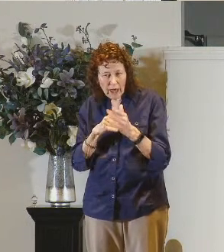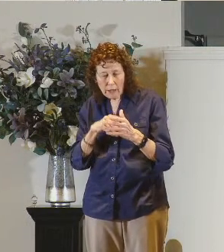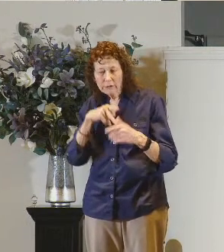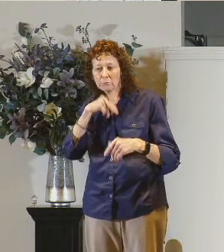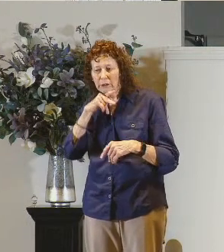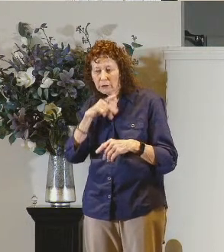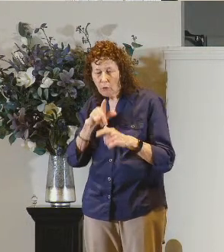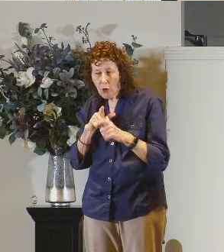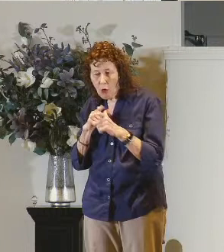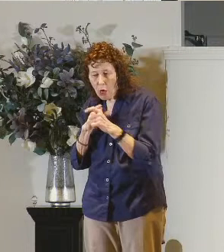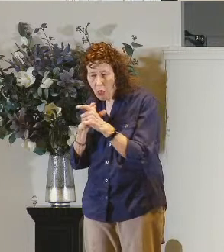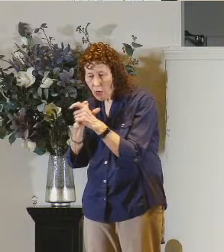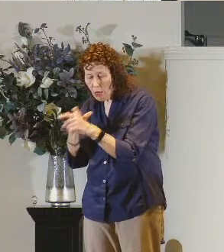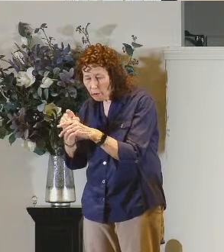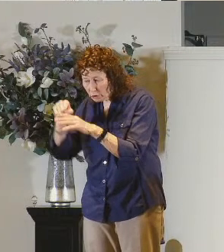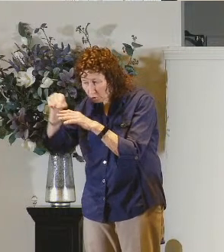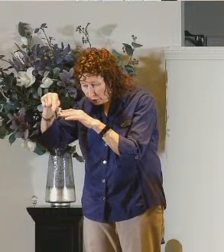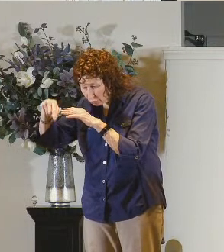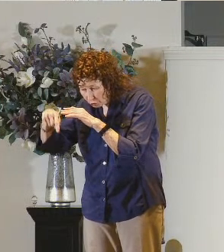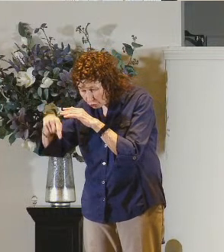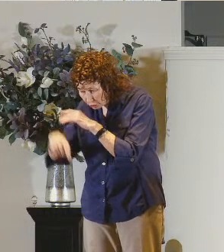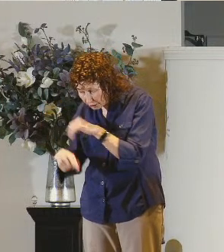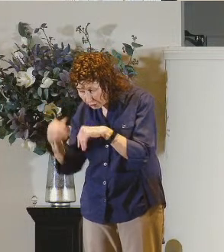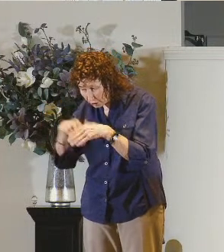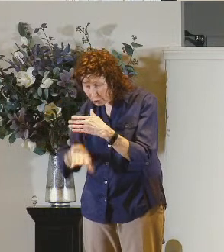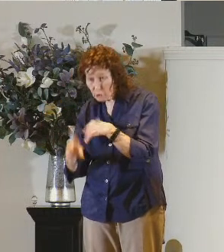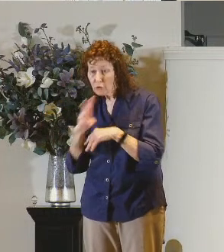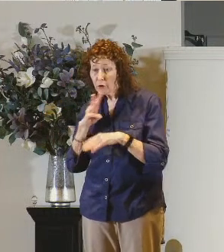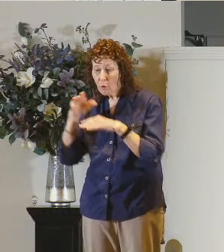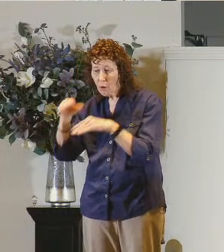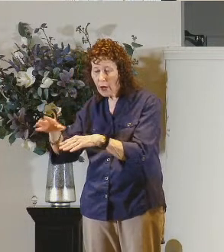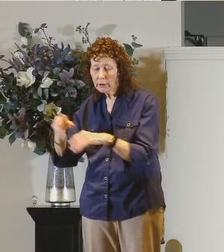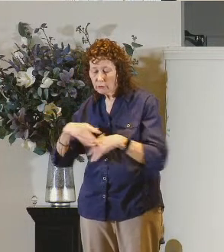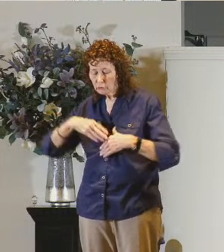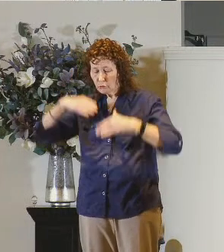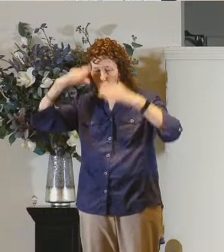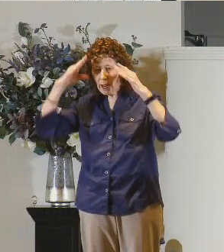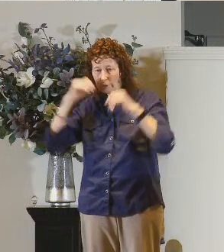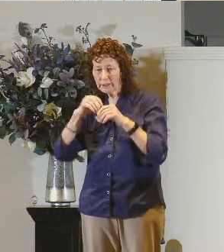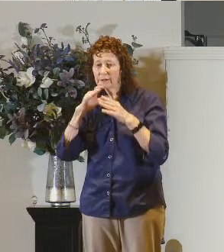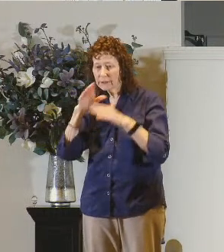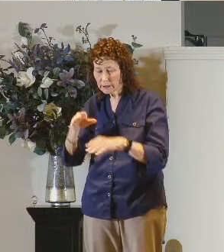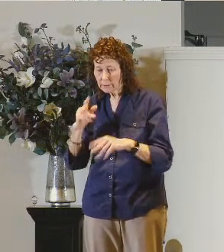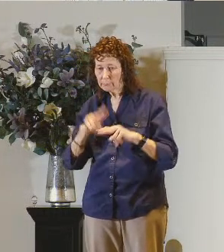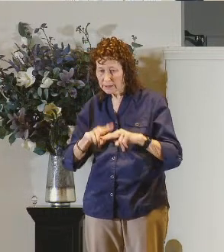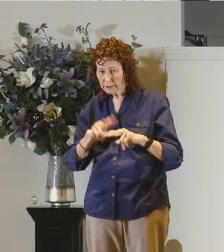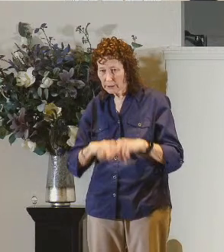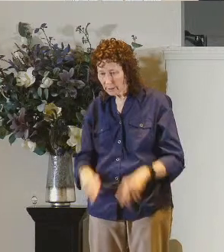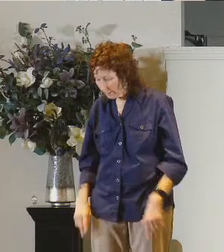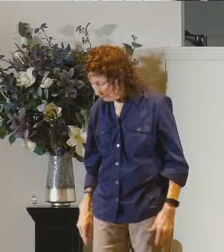rushed down the steep bank into the sea and drown in the sea you may be seated